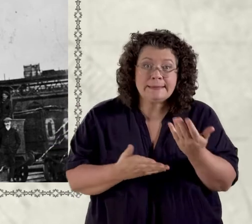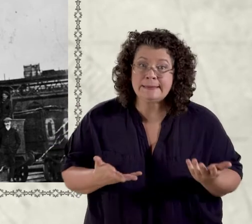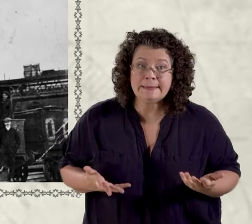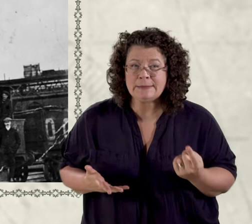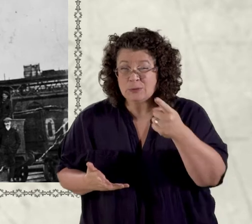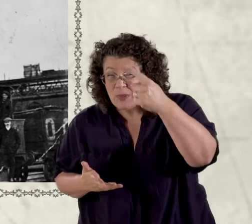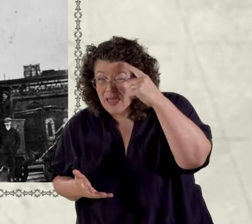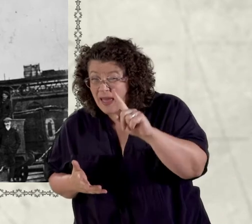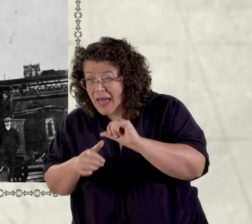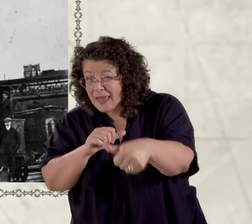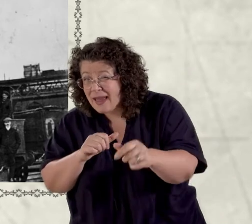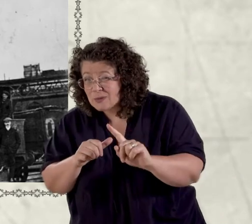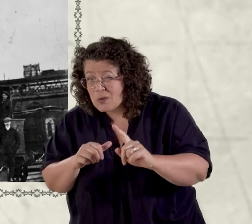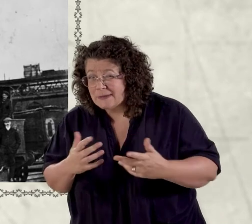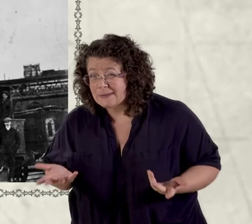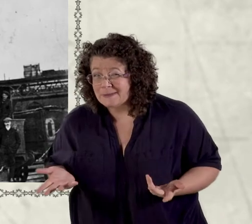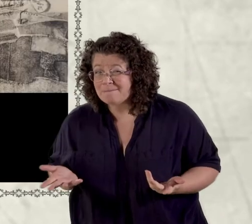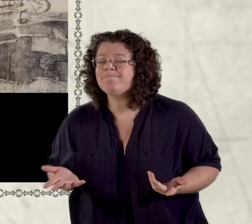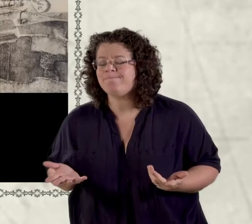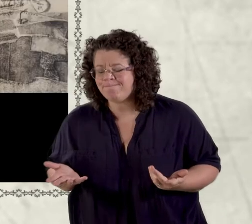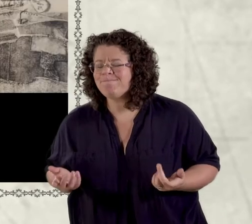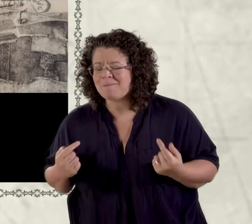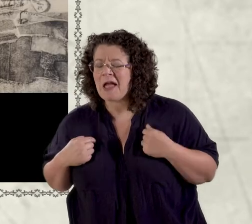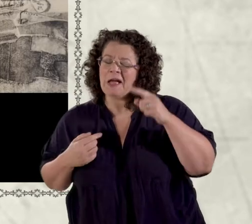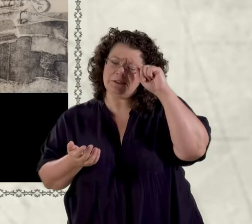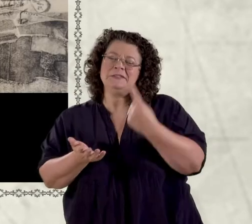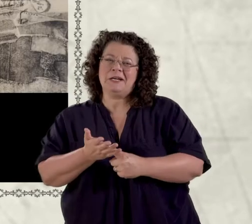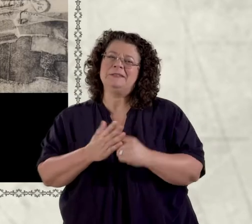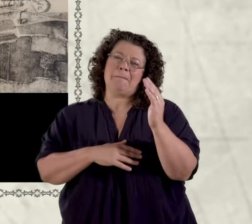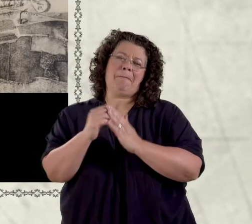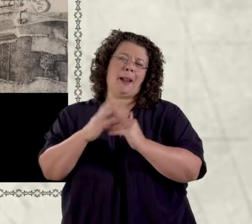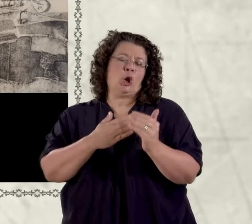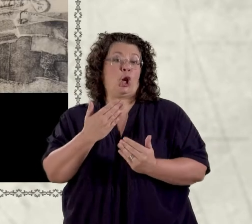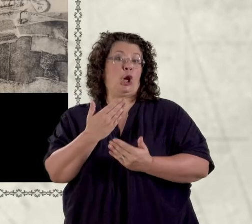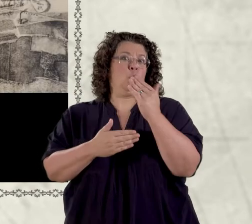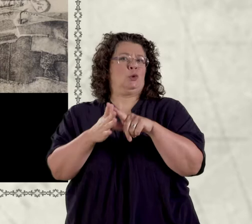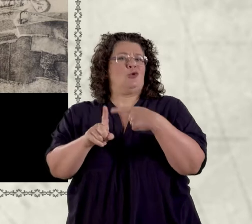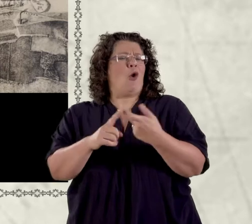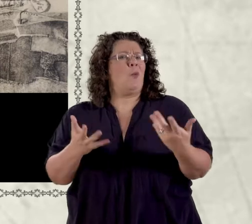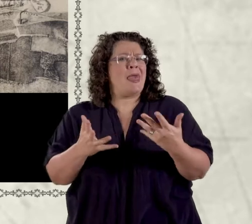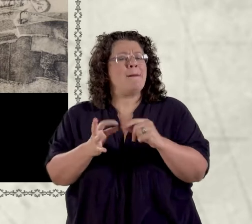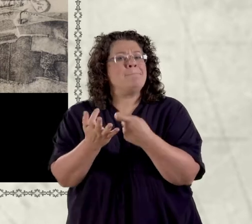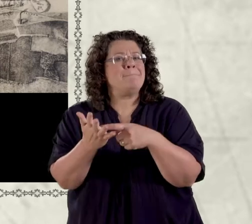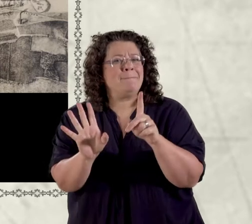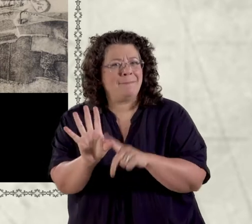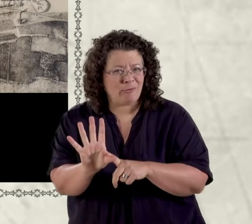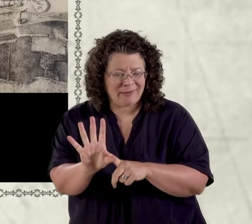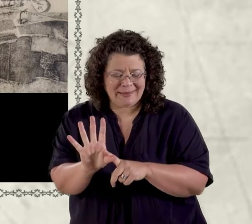yes i decided to build new docks in barry work started in 1885